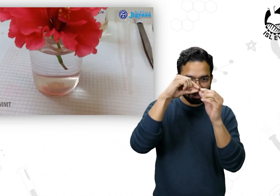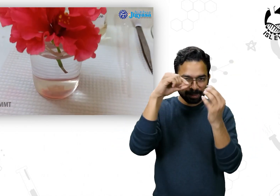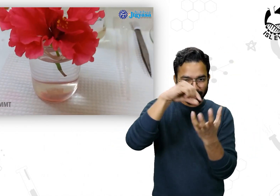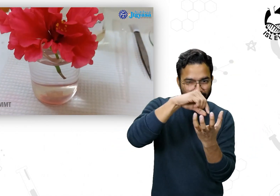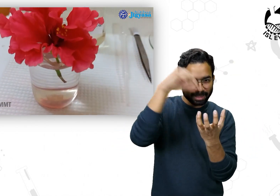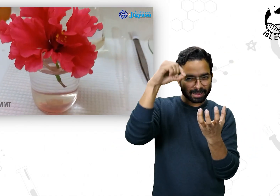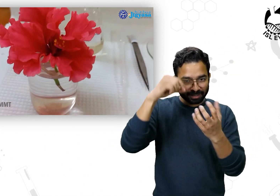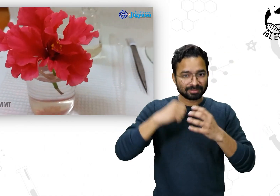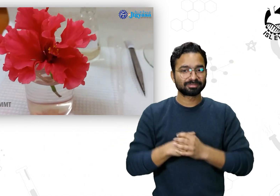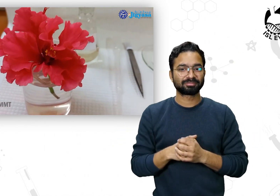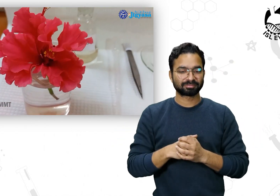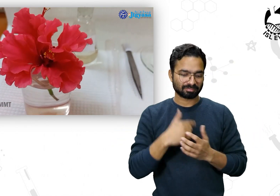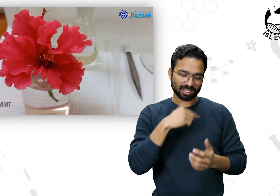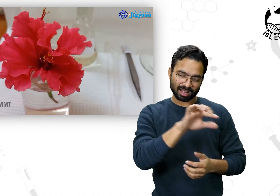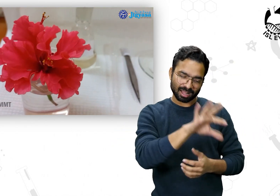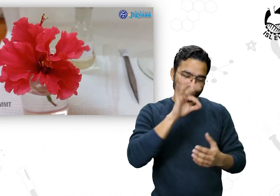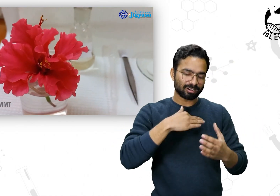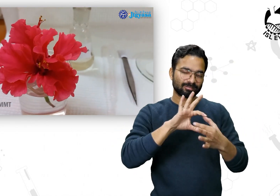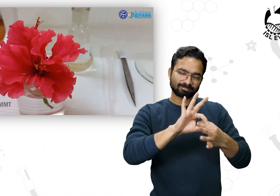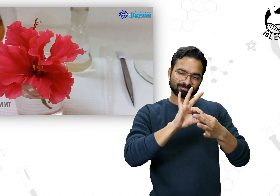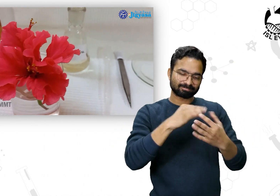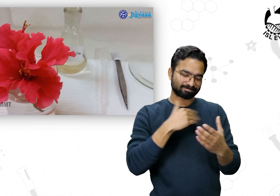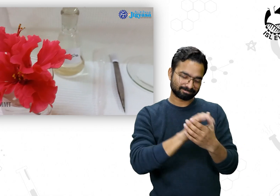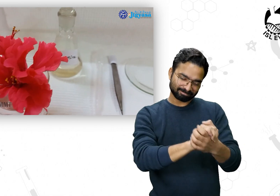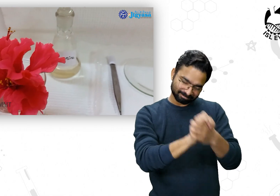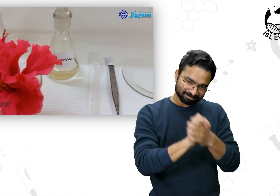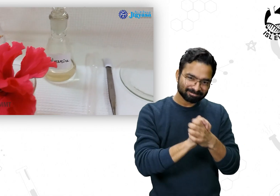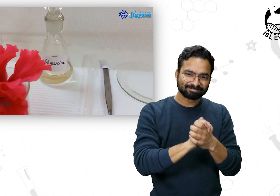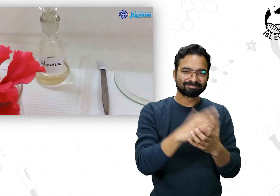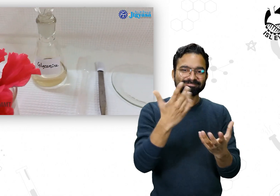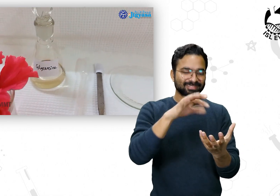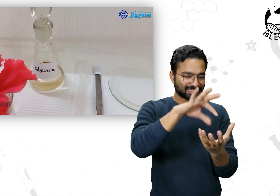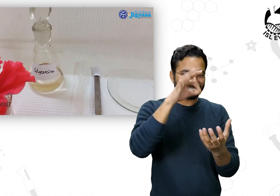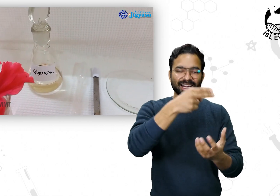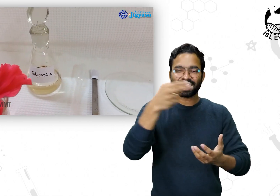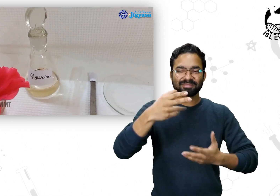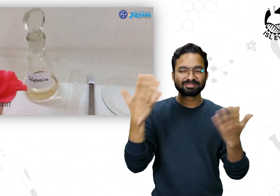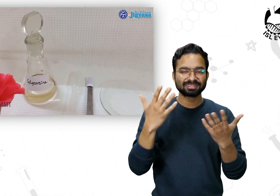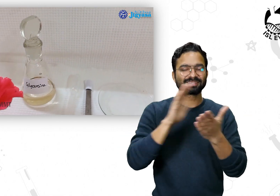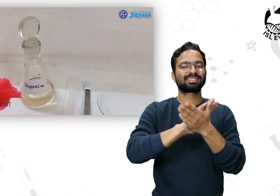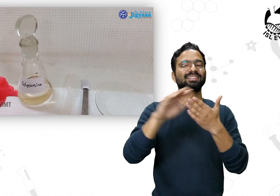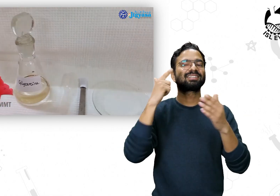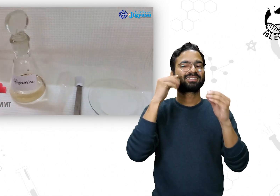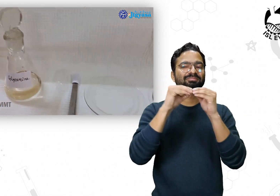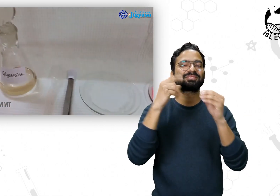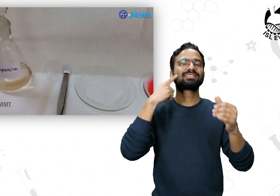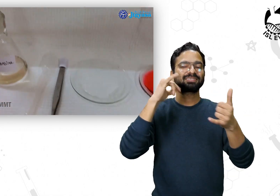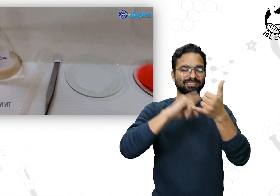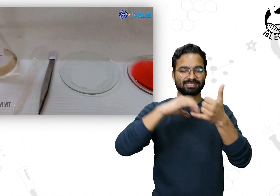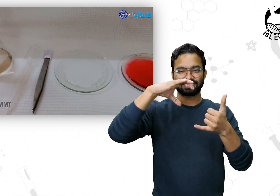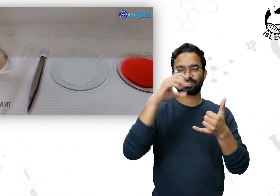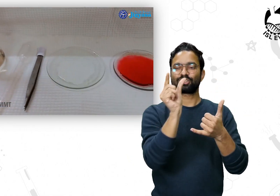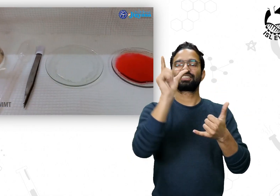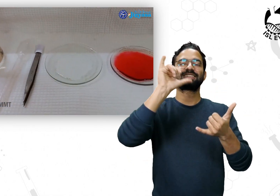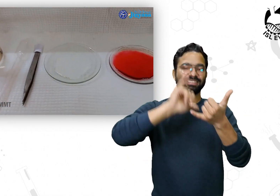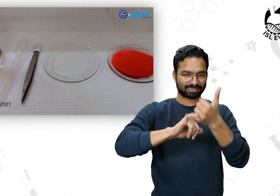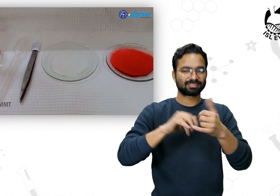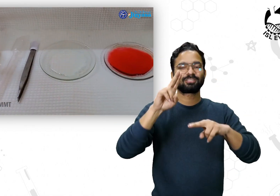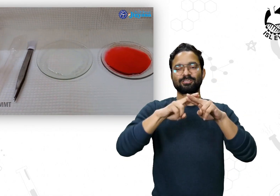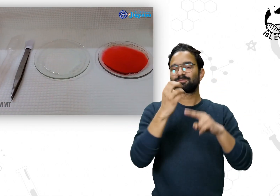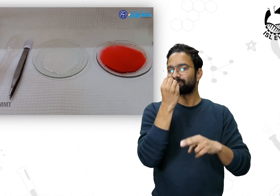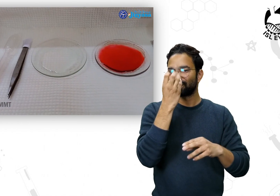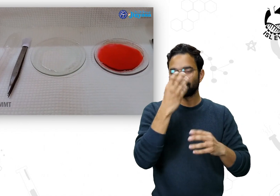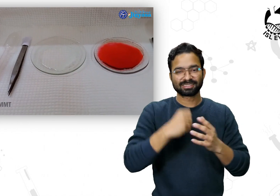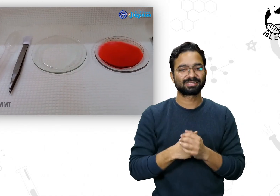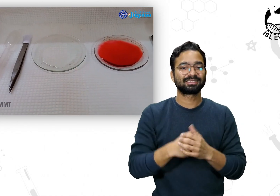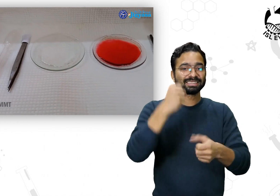stigma of flower. Here I have chosen the hibiscus flower which is very sodium